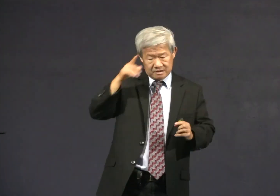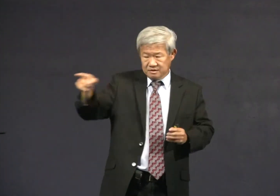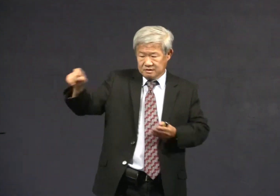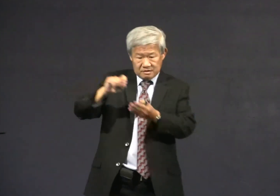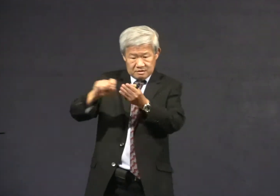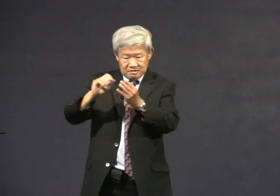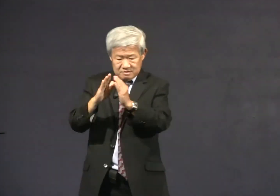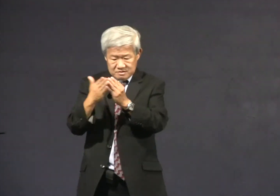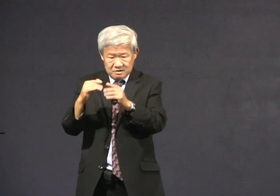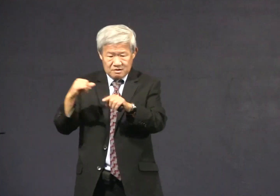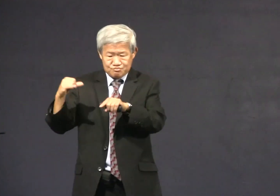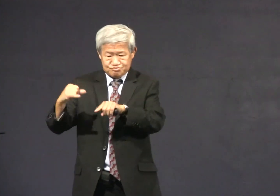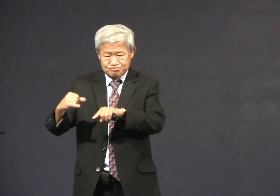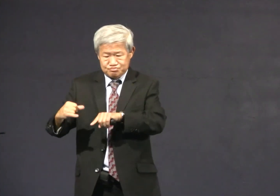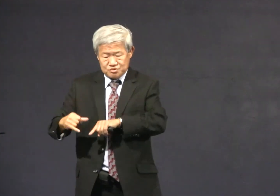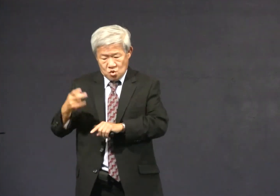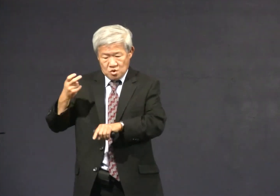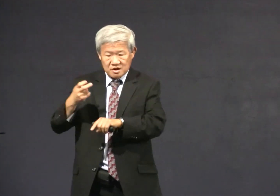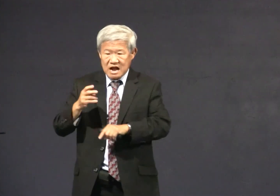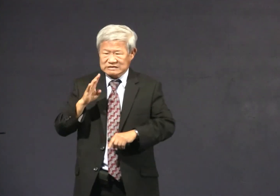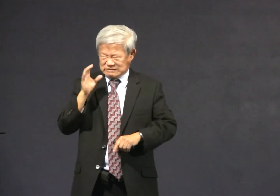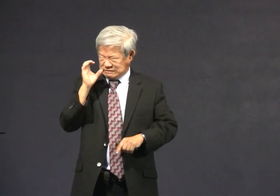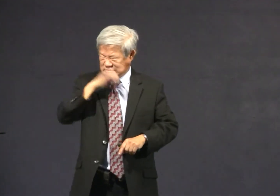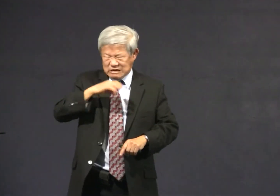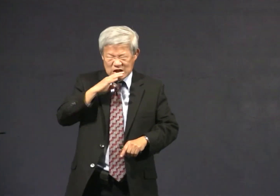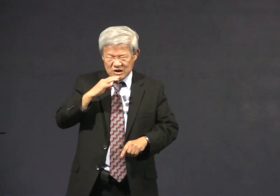women who joined the women must be highly educated